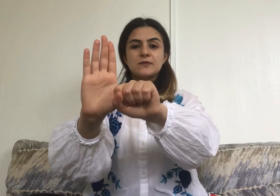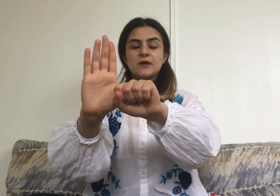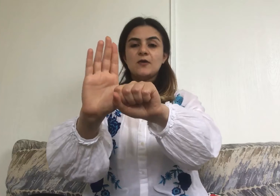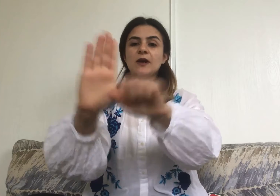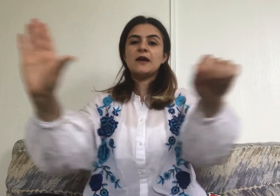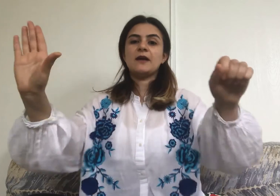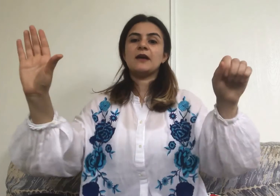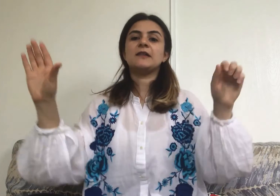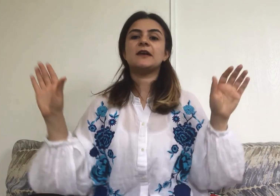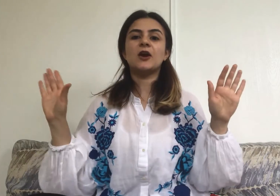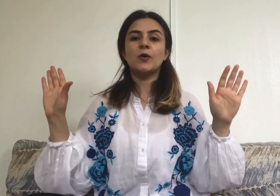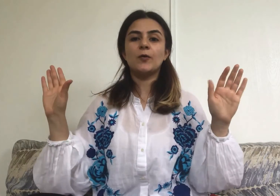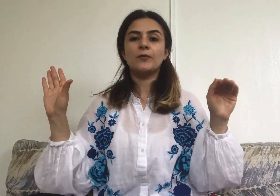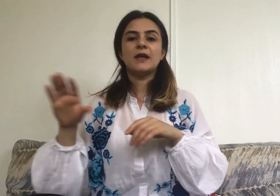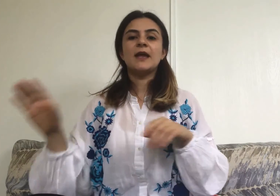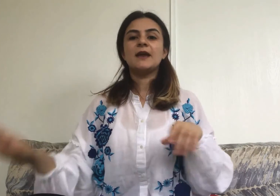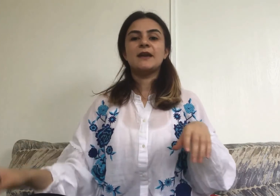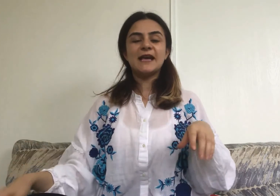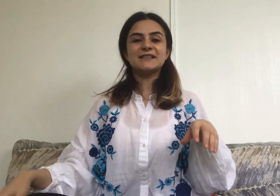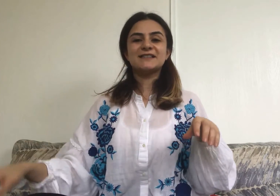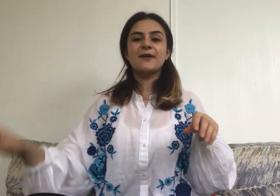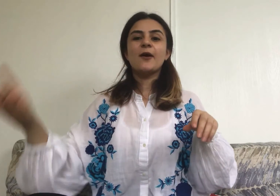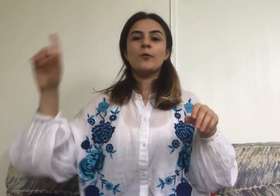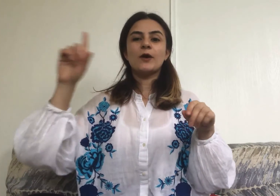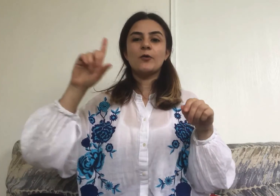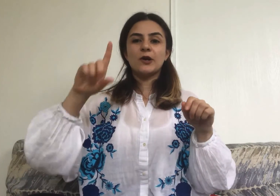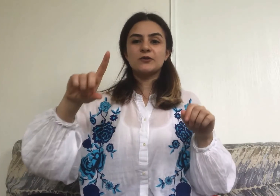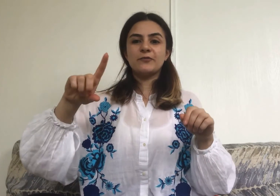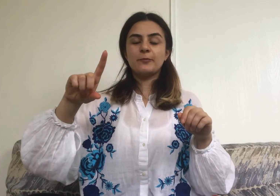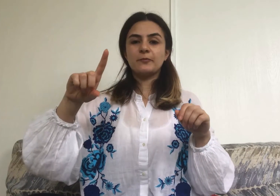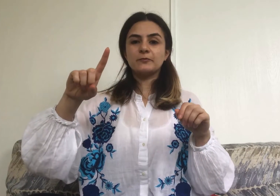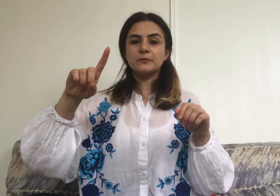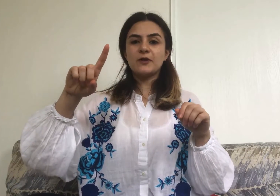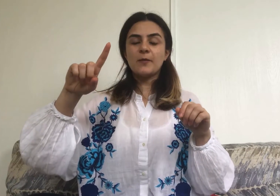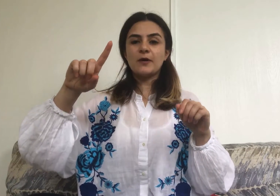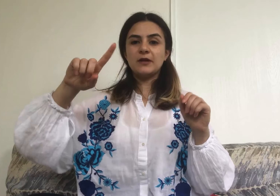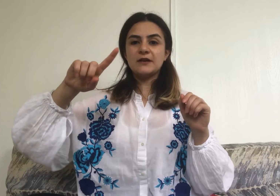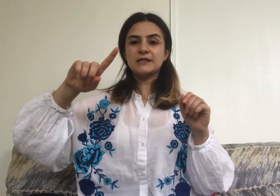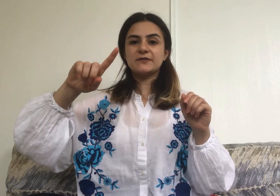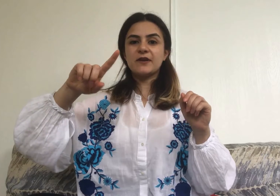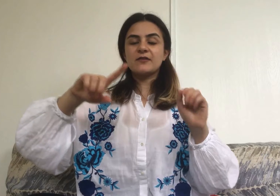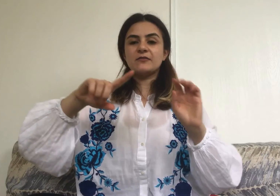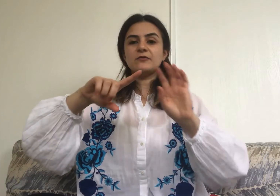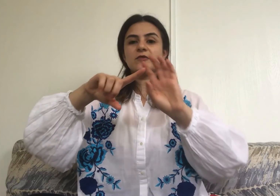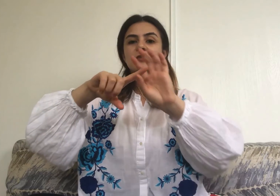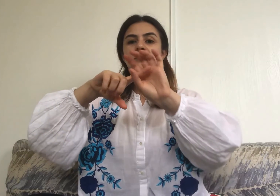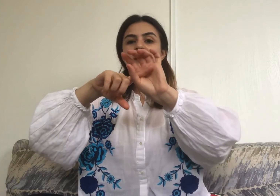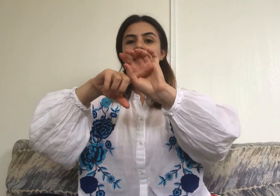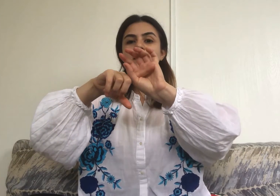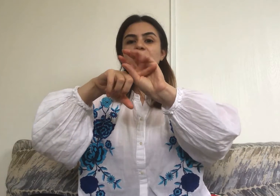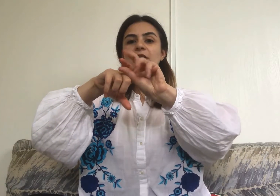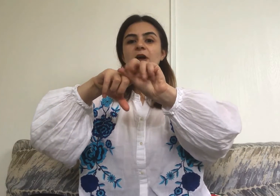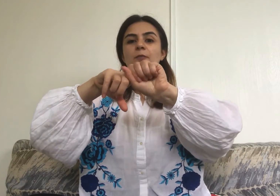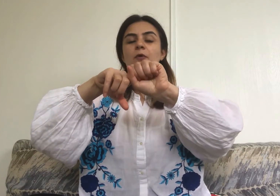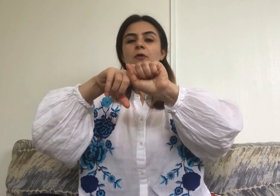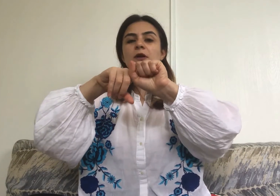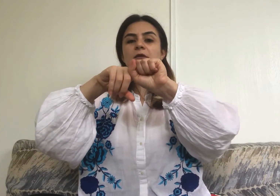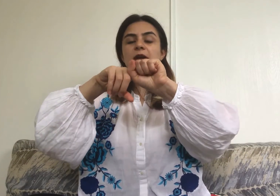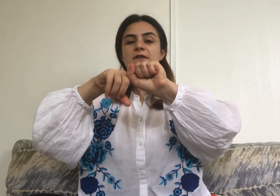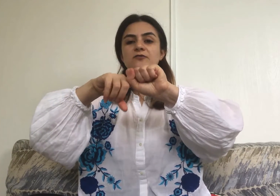Okay, and let go. Next, we are going to grab our index finger. Again, wrap all our hands